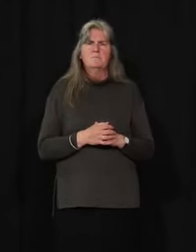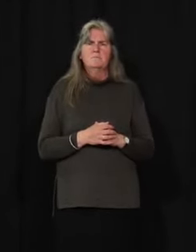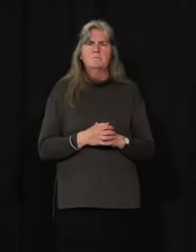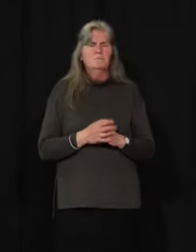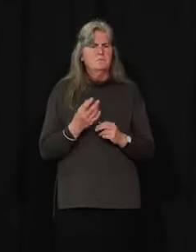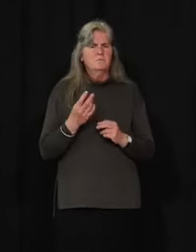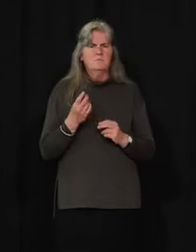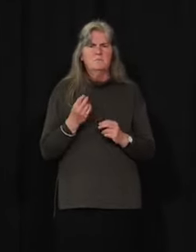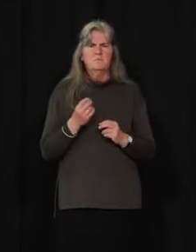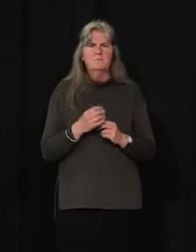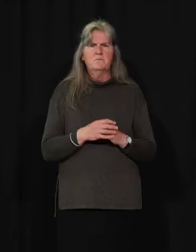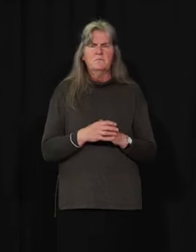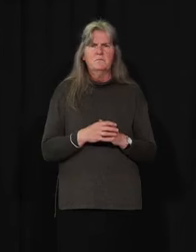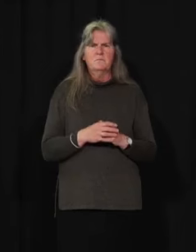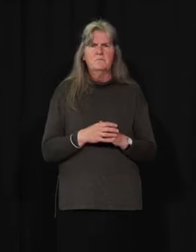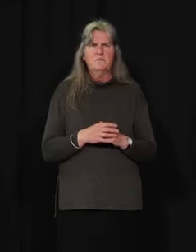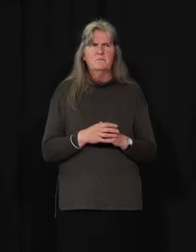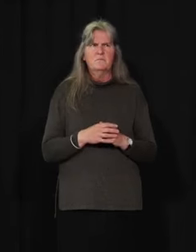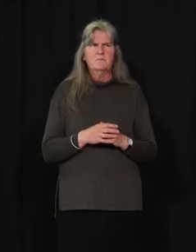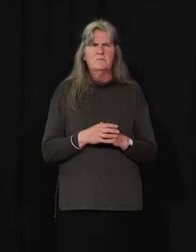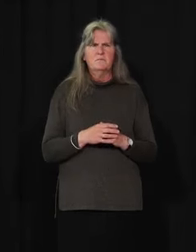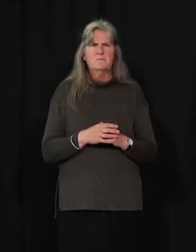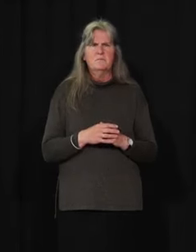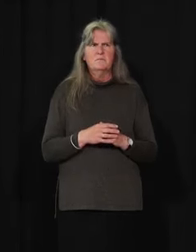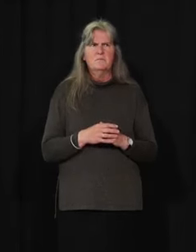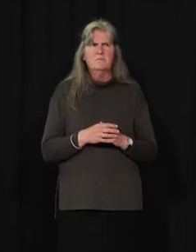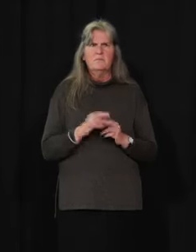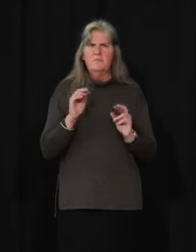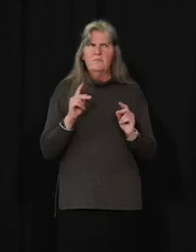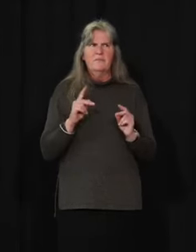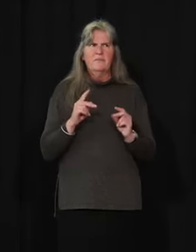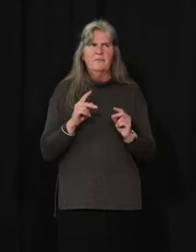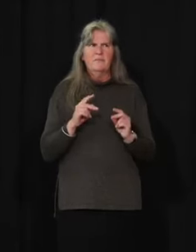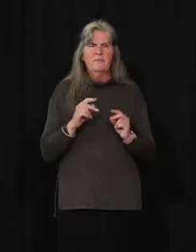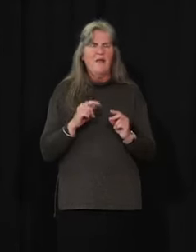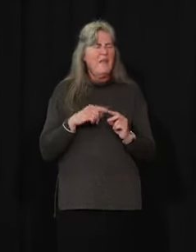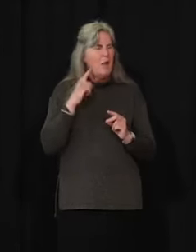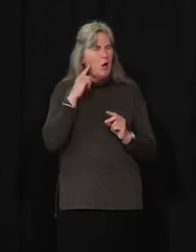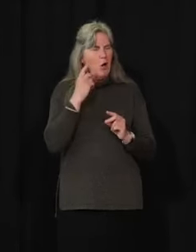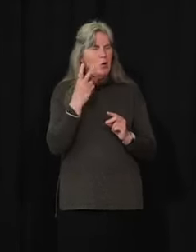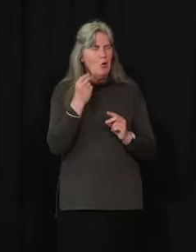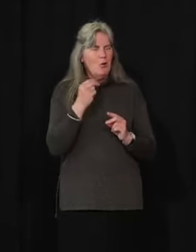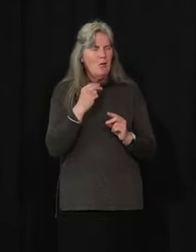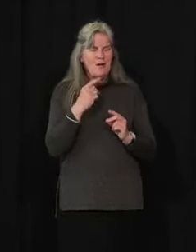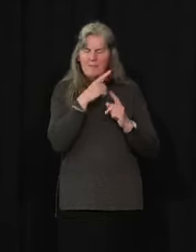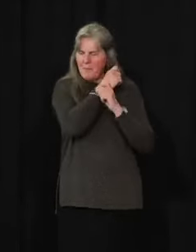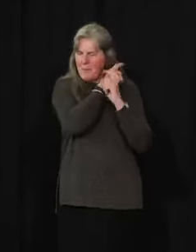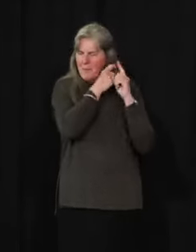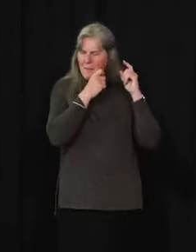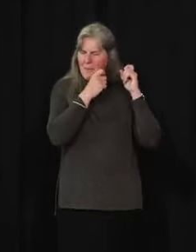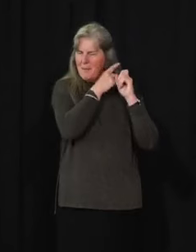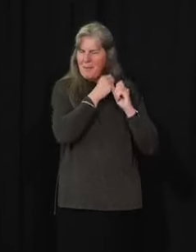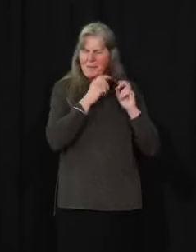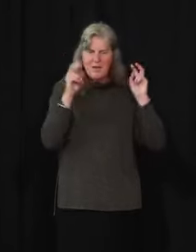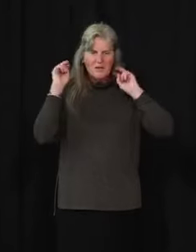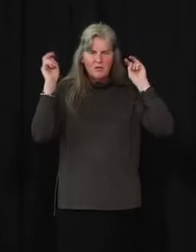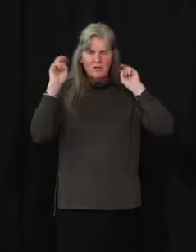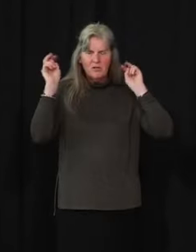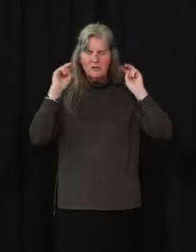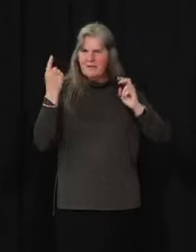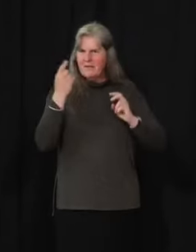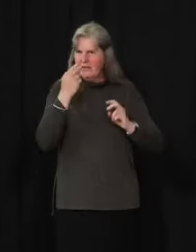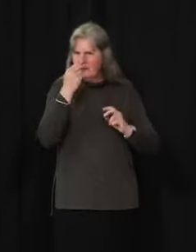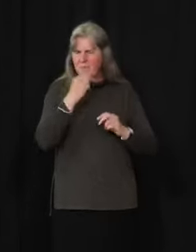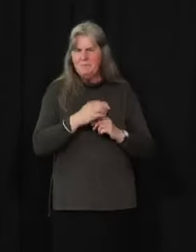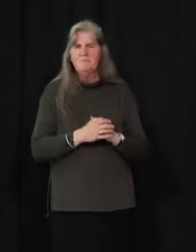No, I'm okay. Okay. Okay, I did hear a no in there somewhere, so thank you for that. Next we